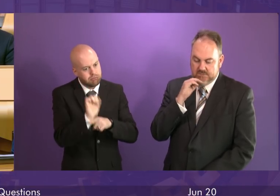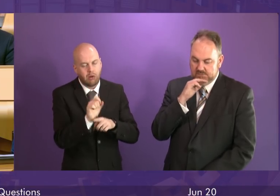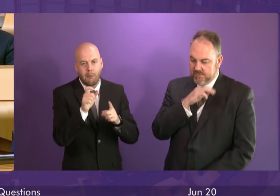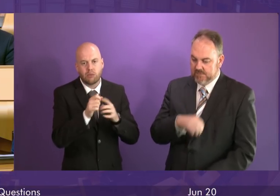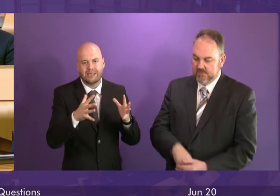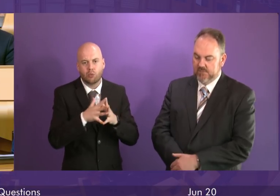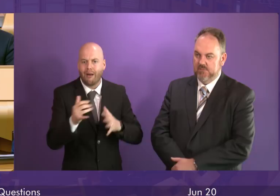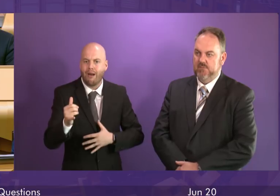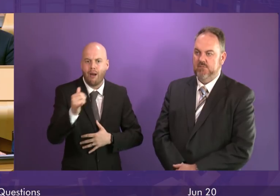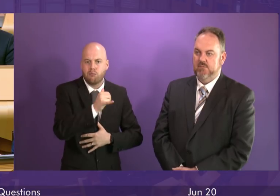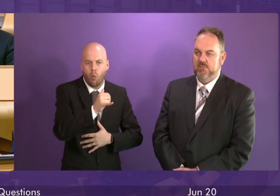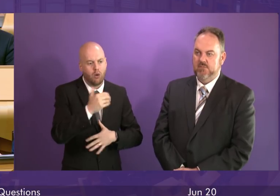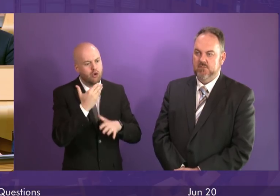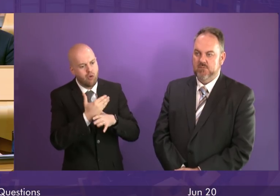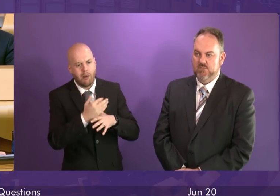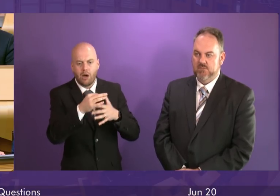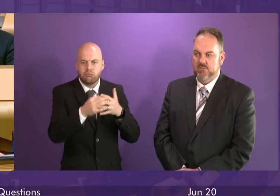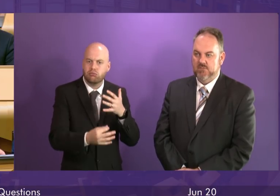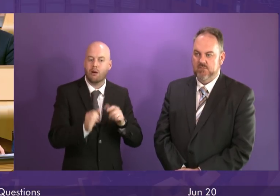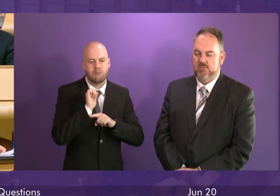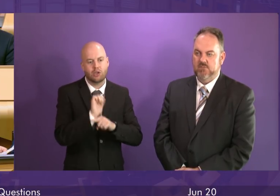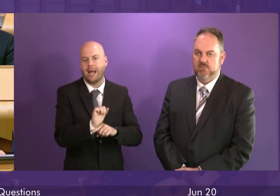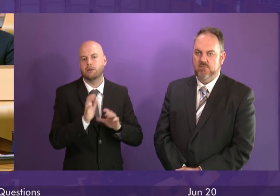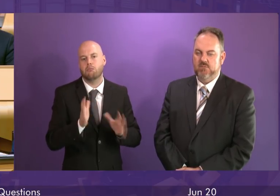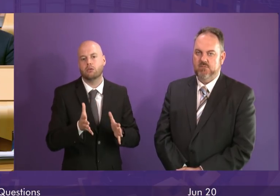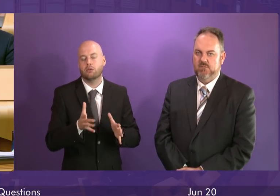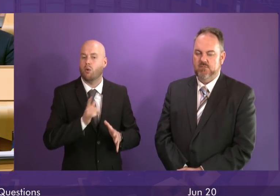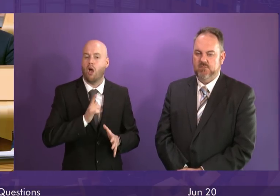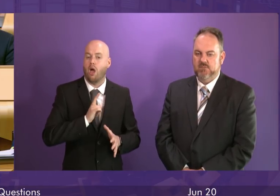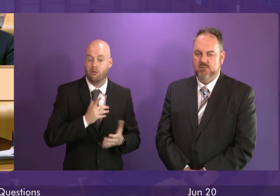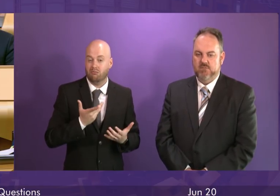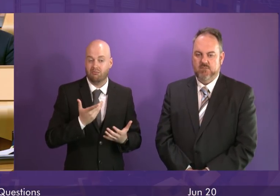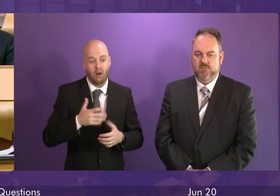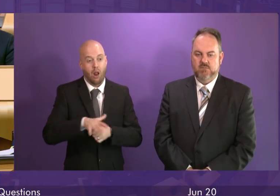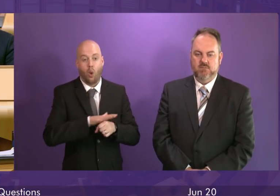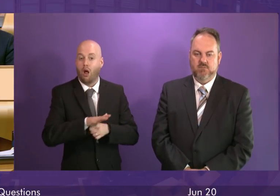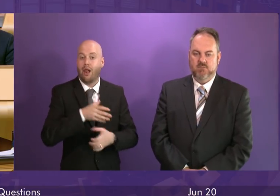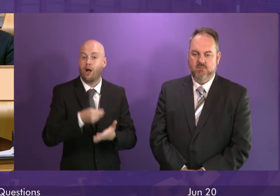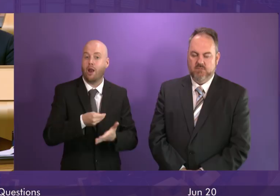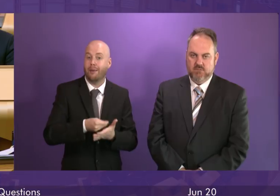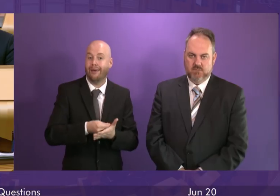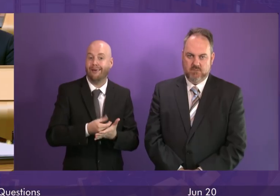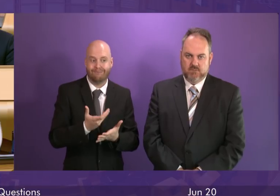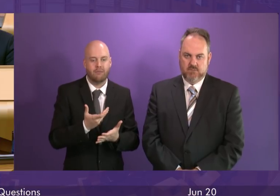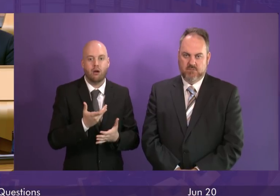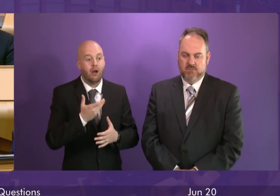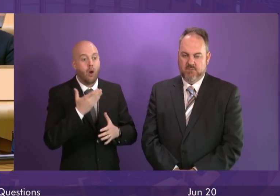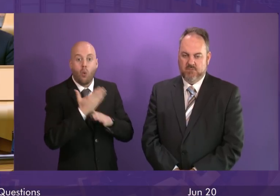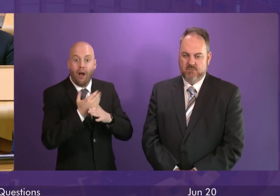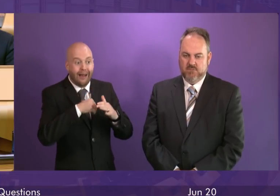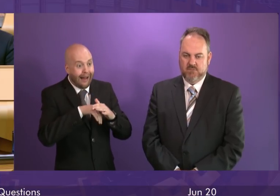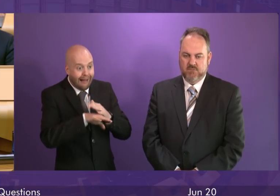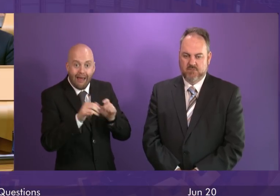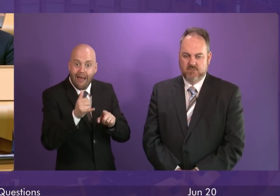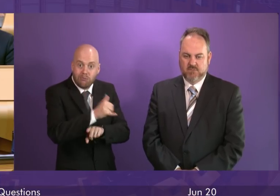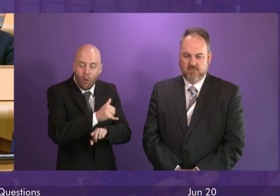is one of those prime objectives. the interest of the local economy, the interest of the workers at the airport and of course the interest of the